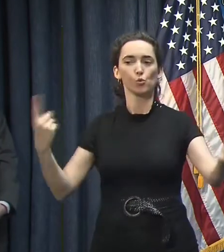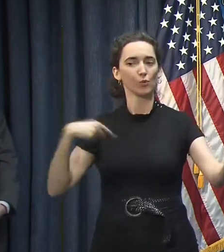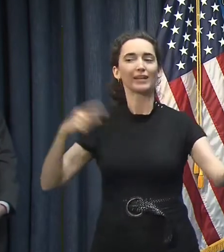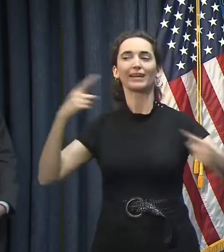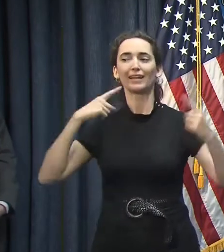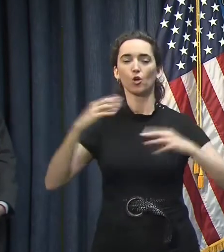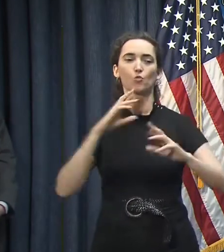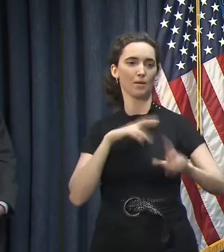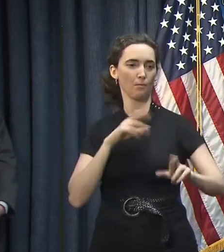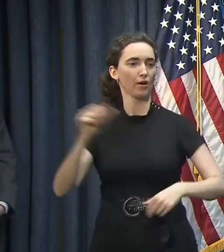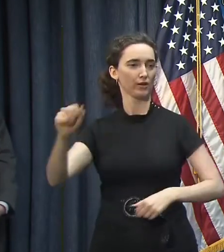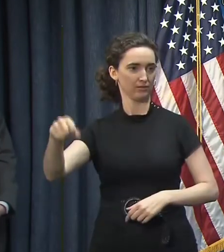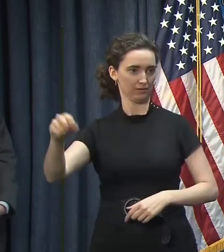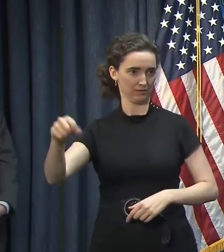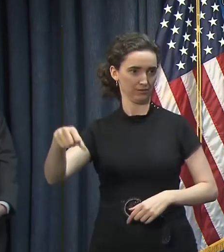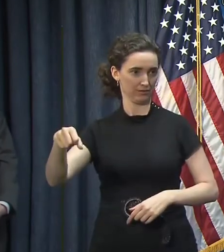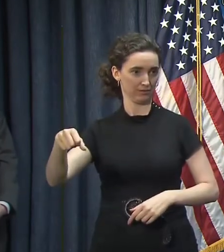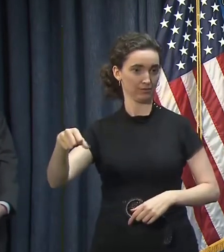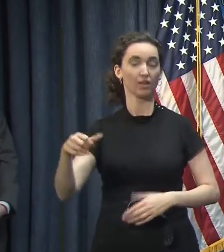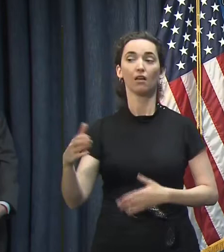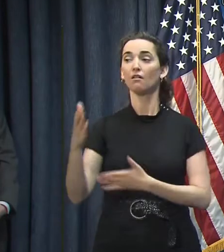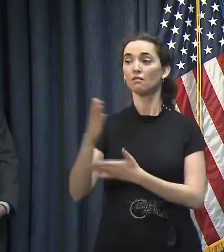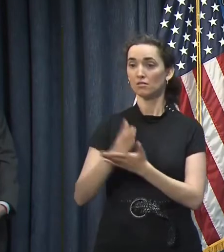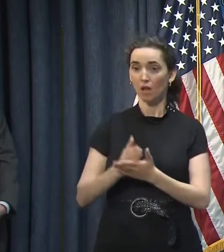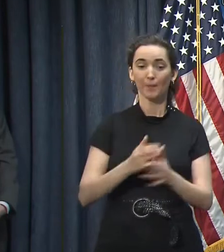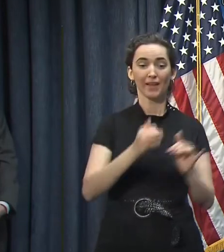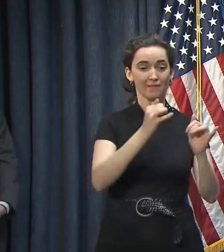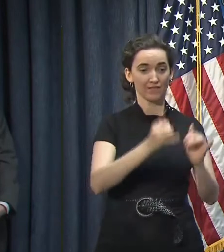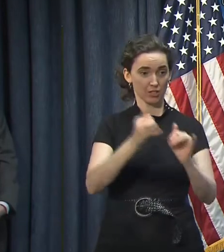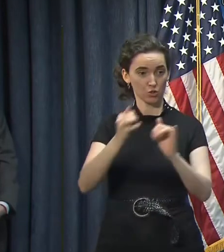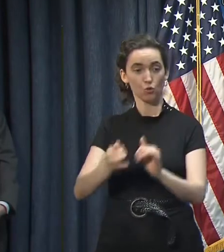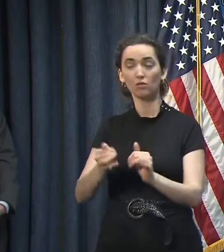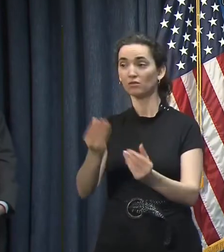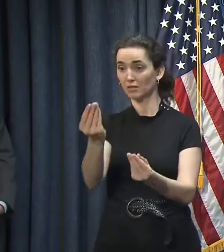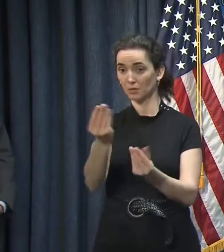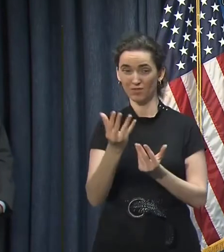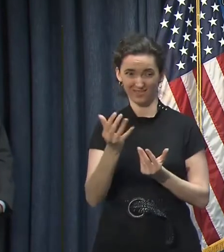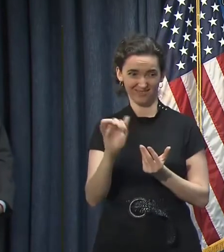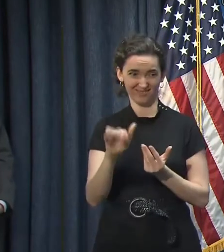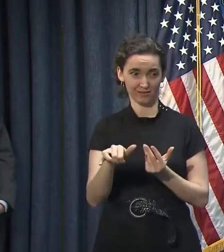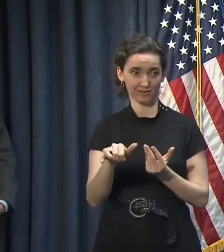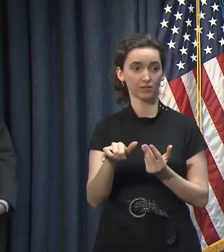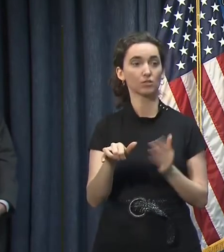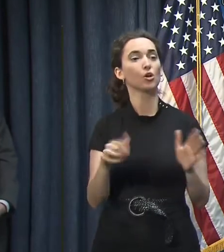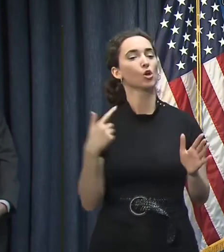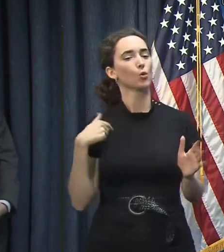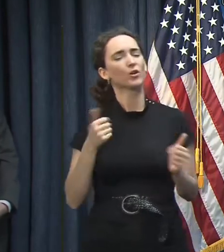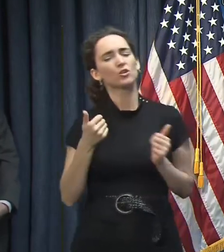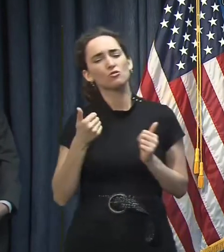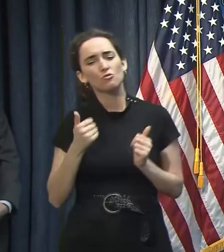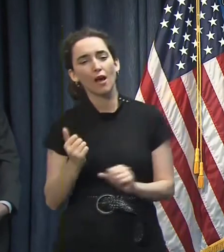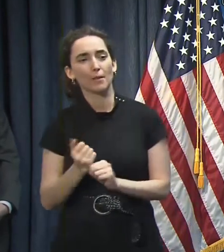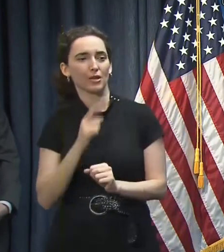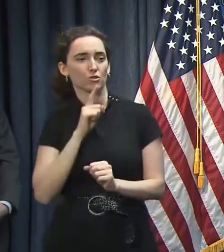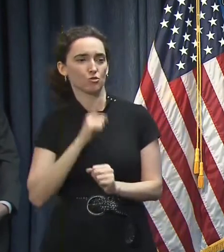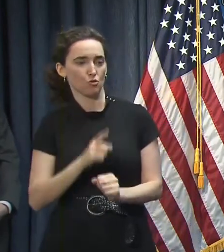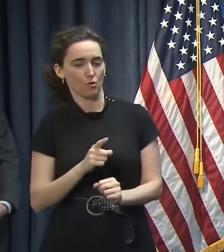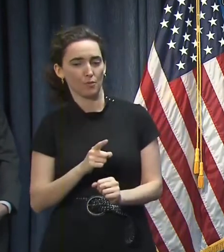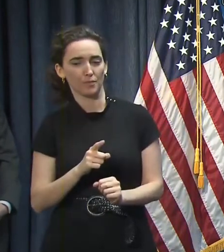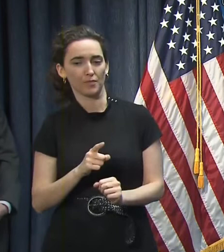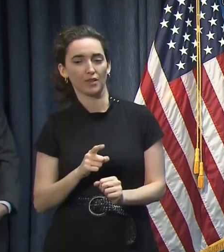from them, and some individuals have expressed that. We are trying to make sure people do –